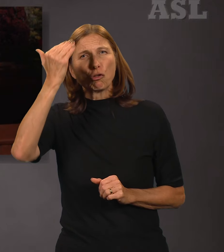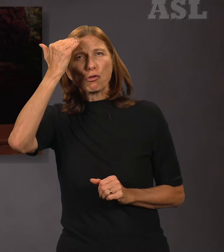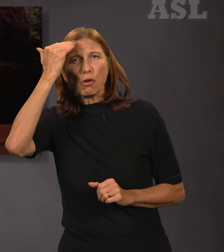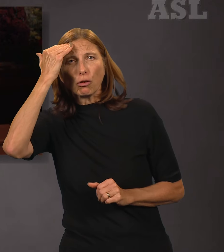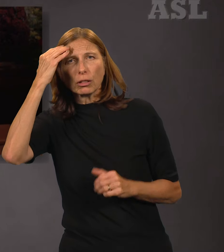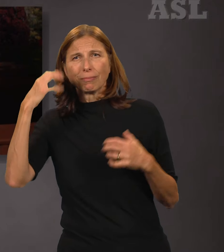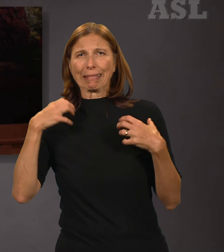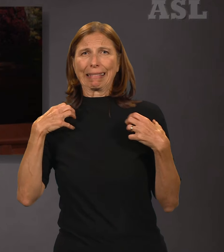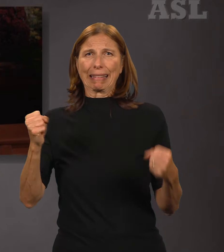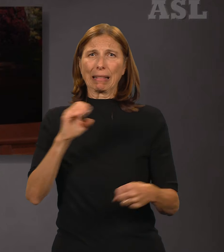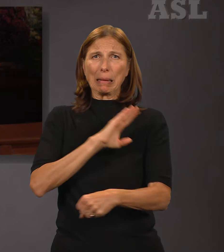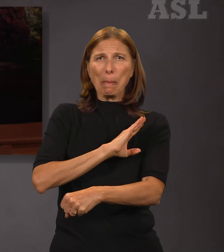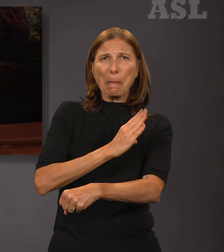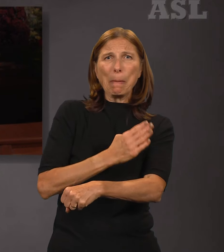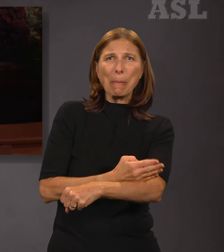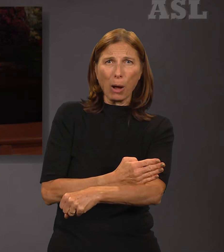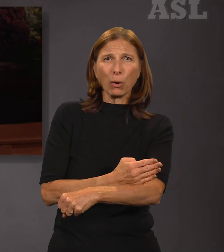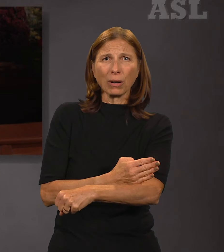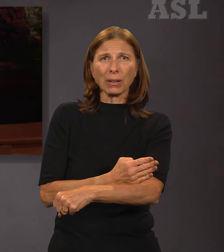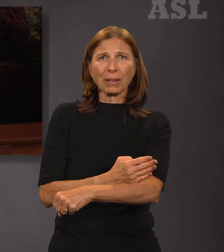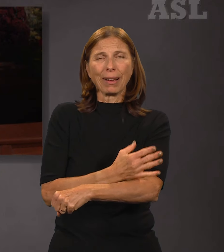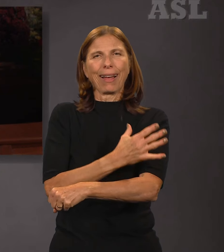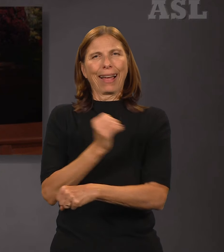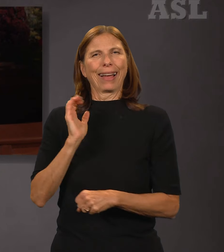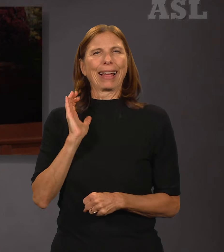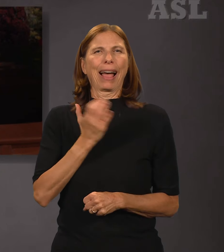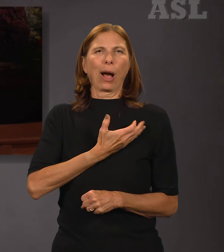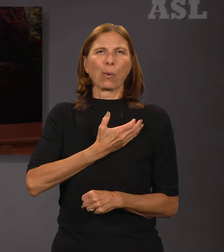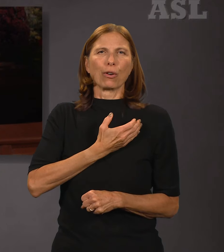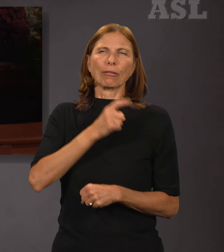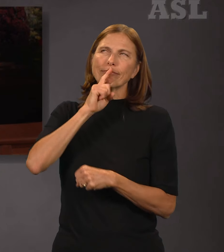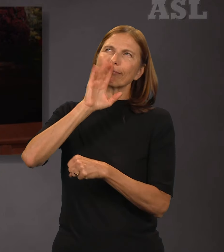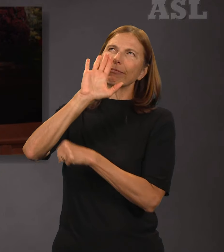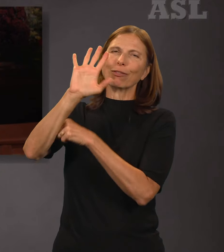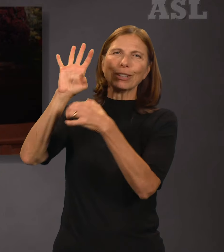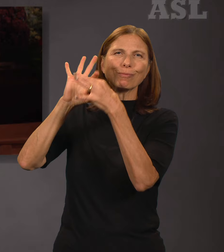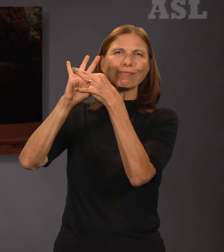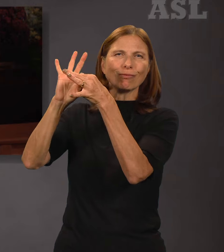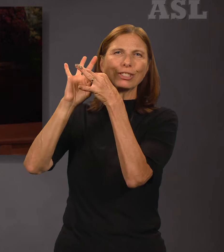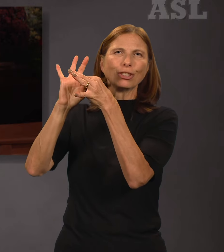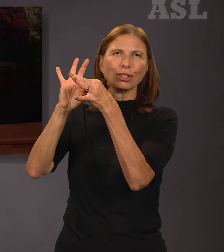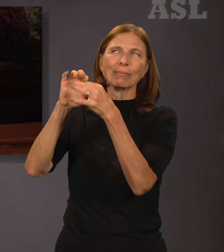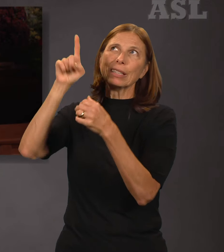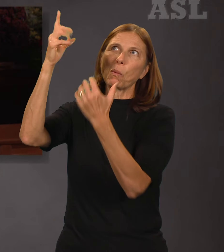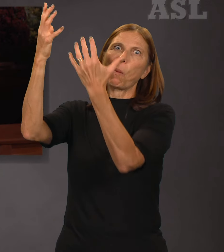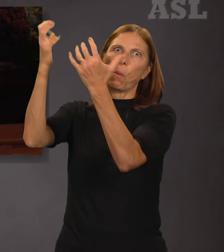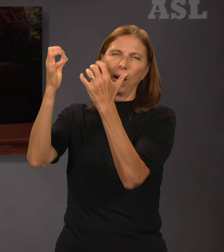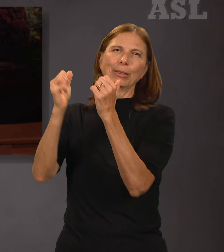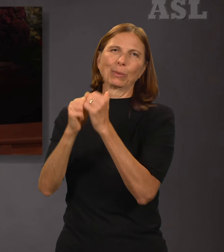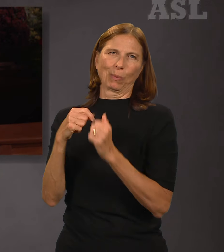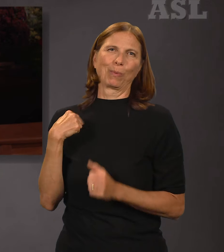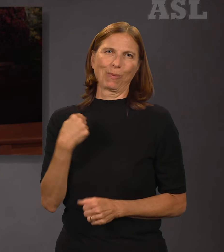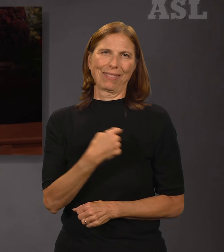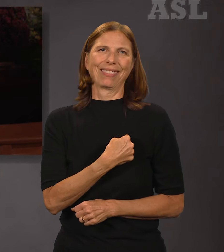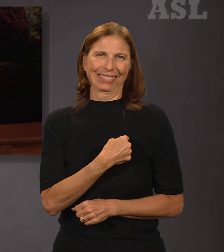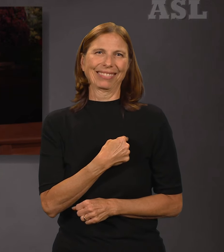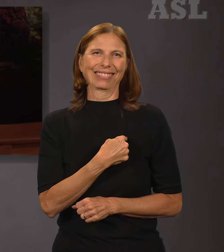knowledge He desires to bestow upon us, from the healing that He knows we so readily need, from the deeper covenant